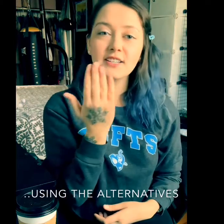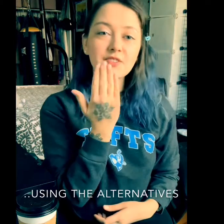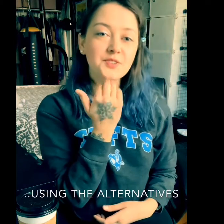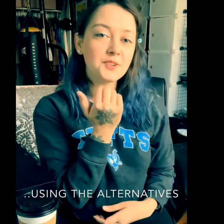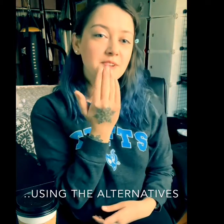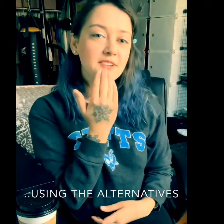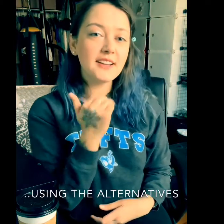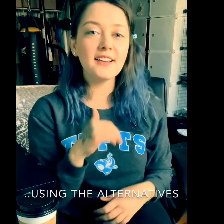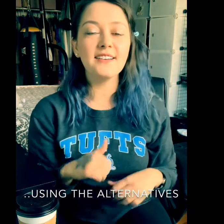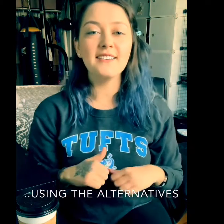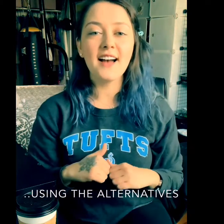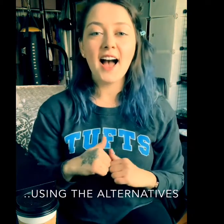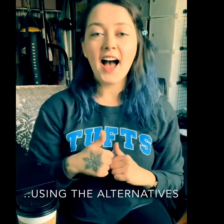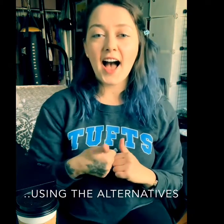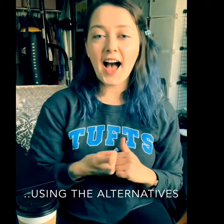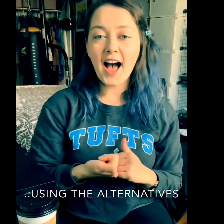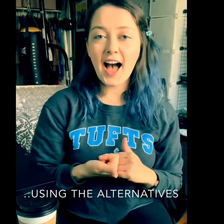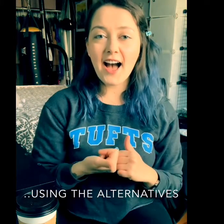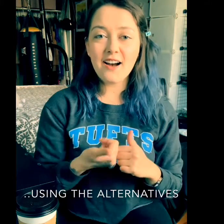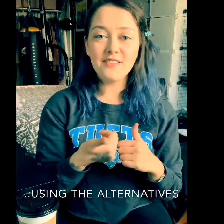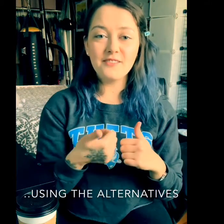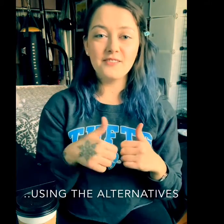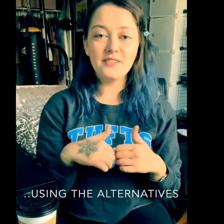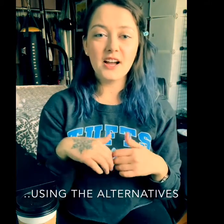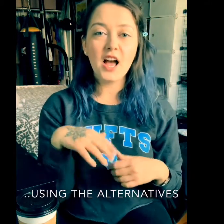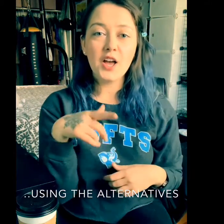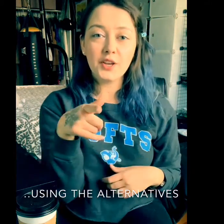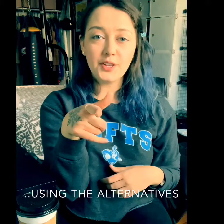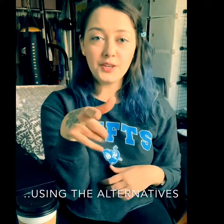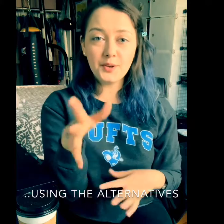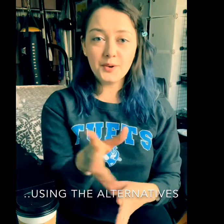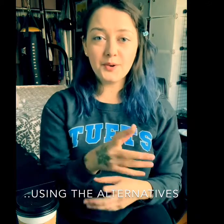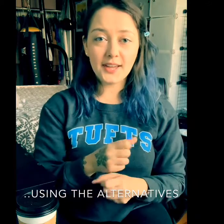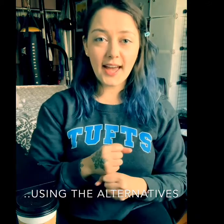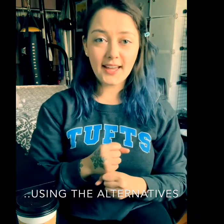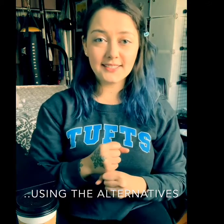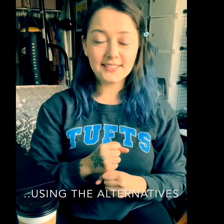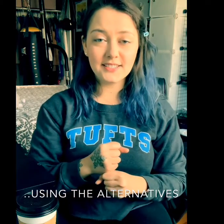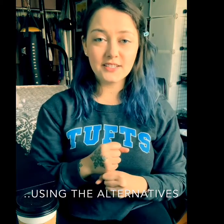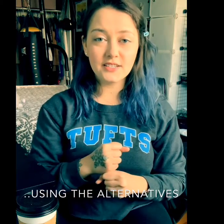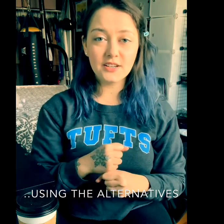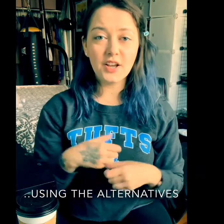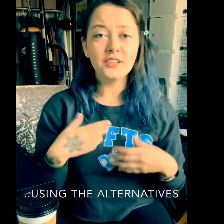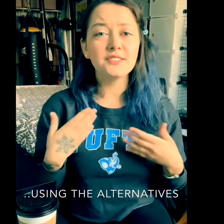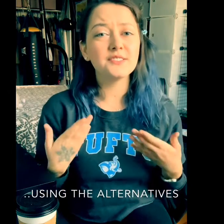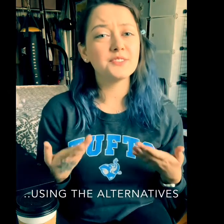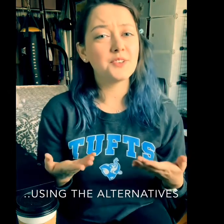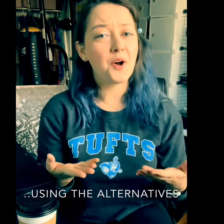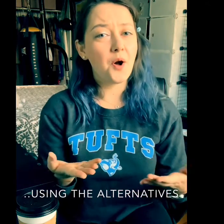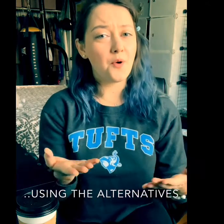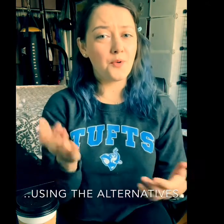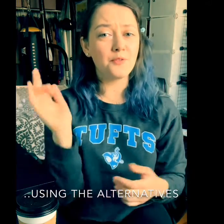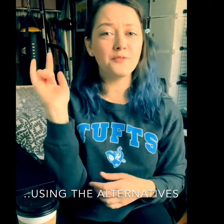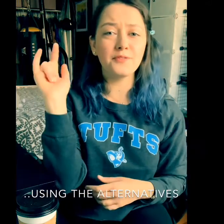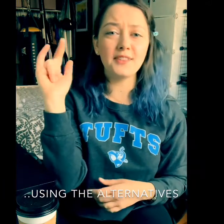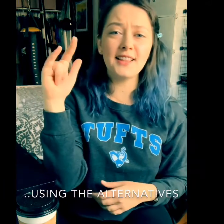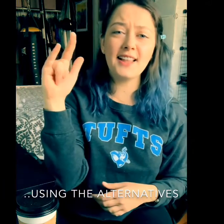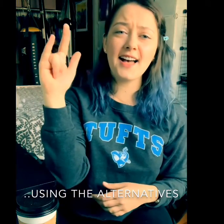Sugar Sugar How You get So Fly